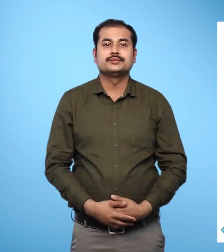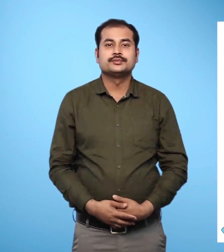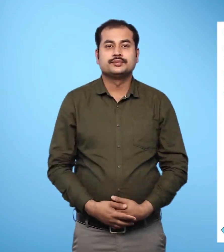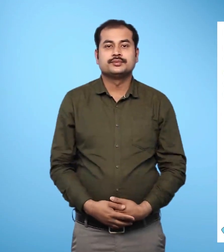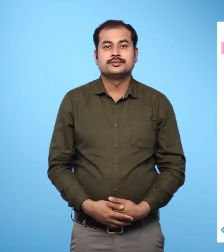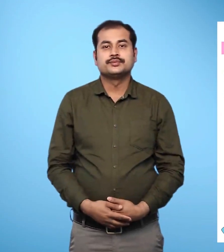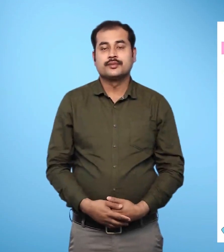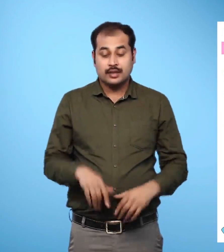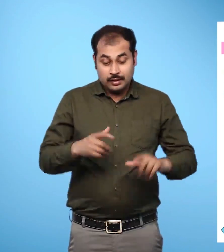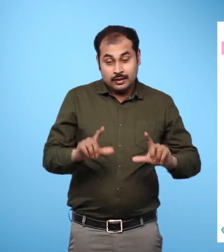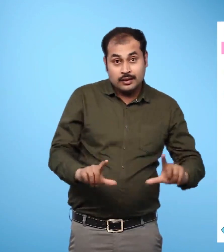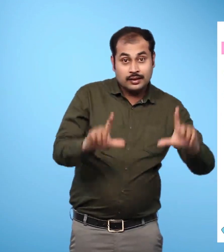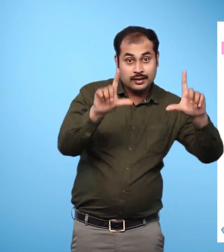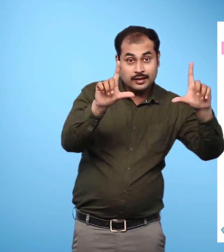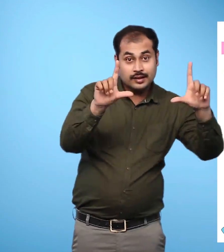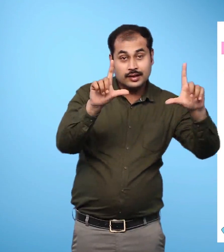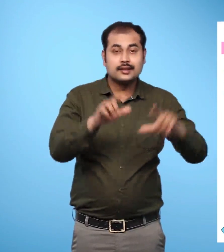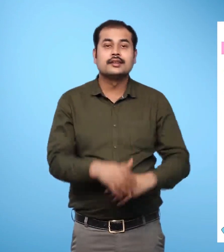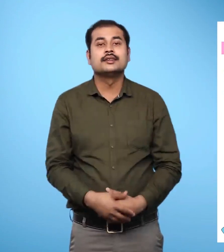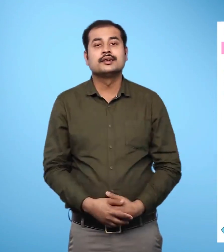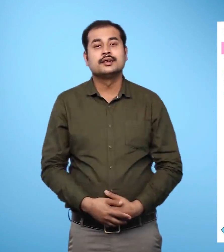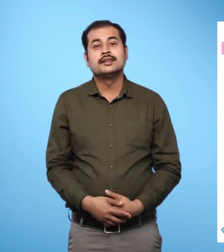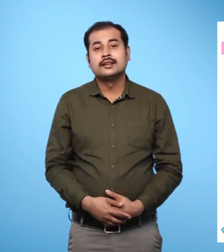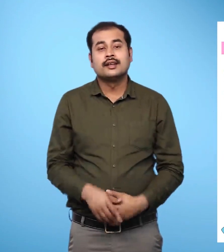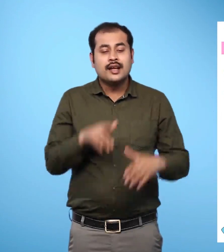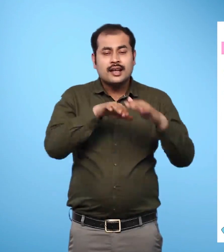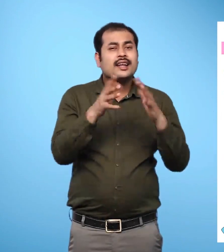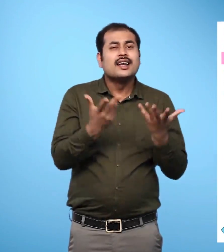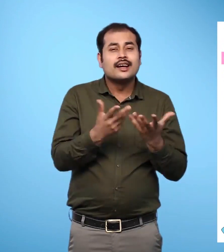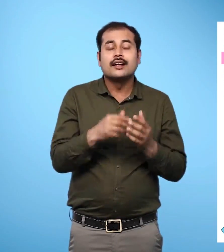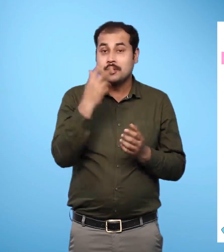Part 3 picture shows more than 10 onions.